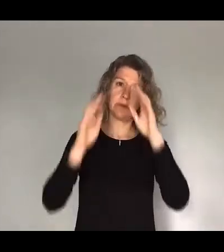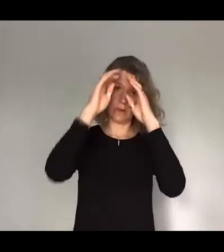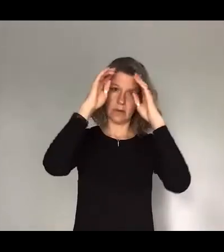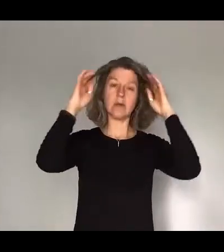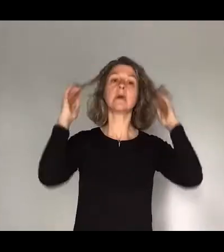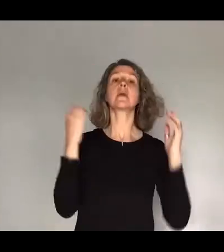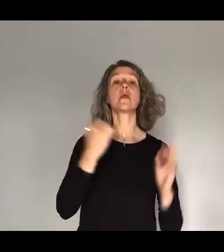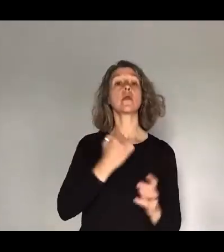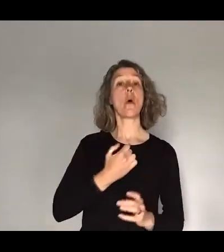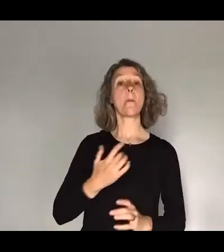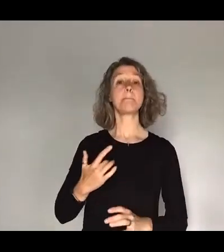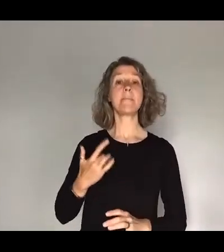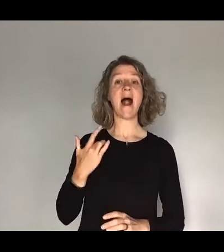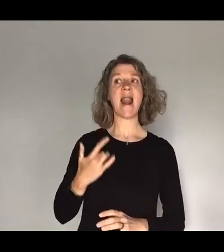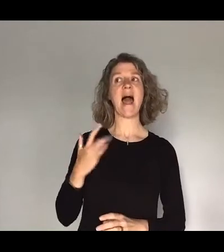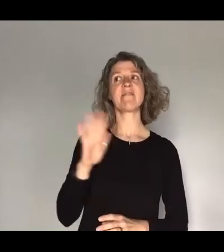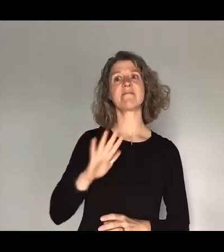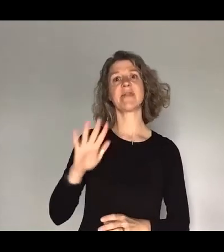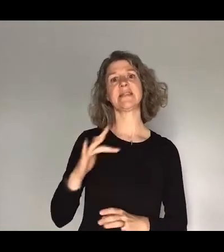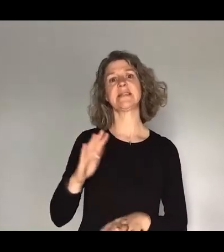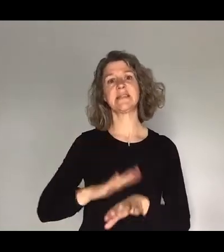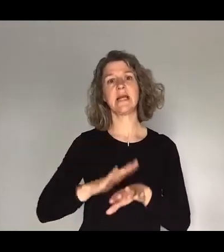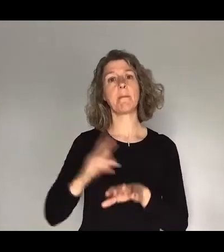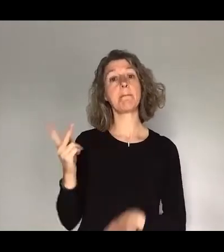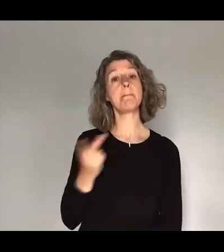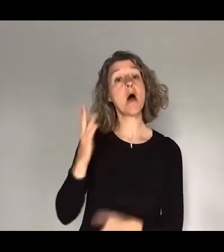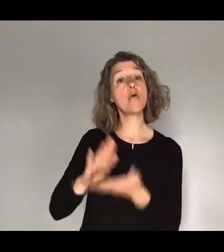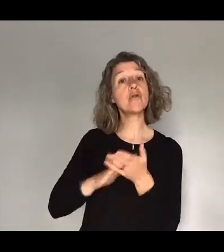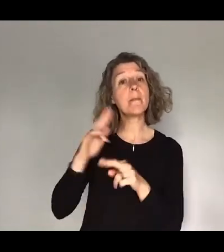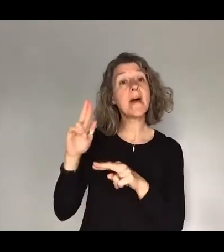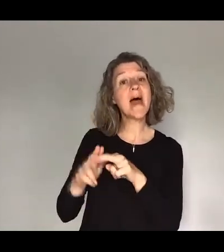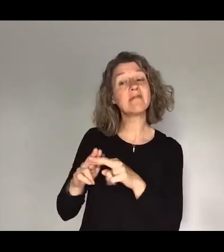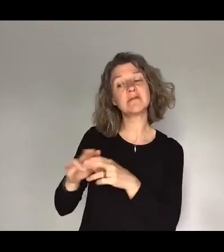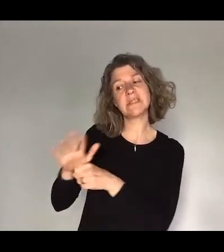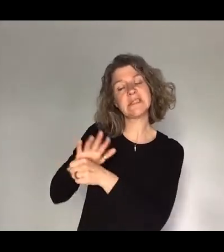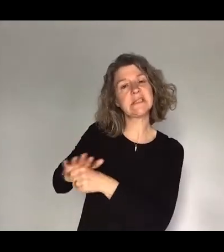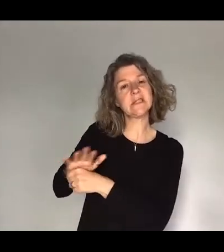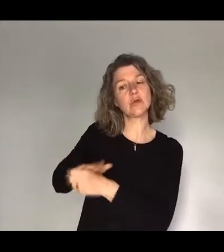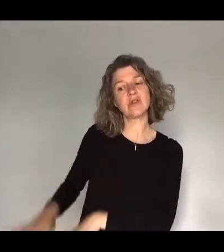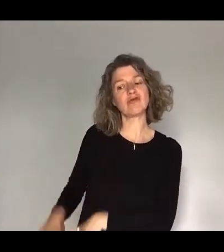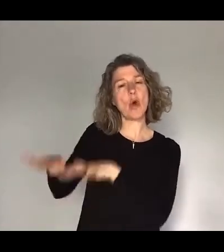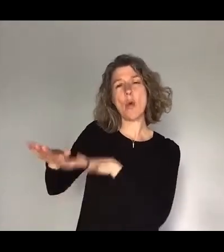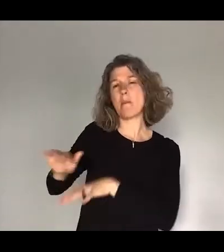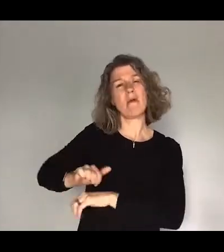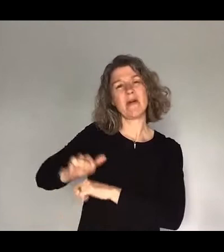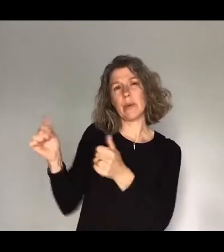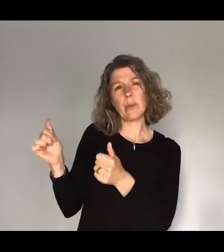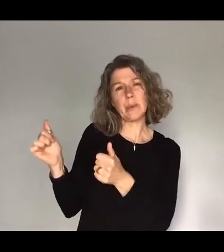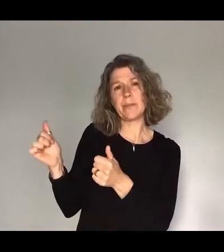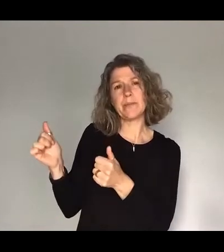like around this time, both parents had grown up in circumstances which didn't set them up well. My mum's own mum was 15